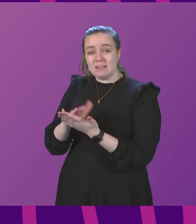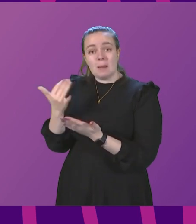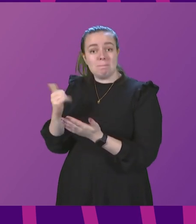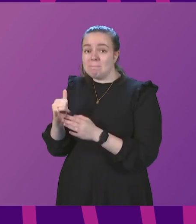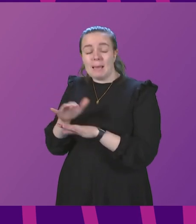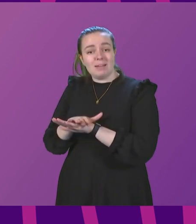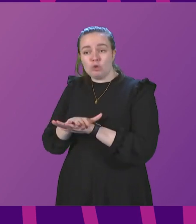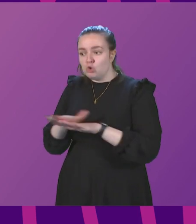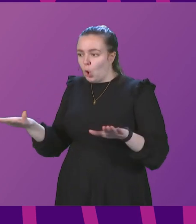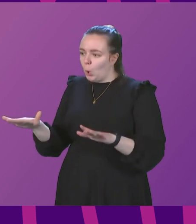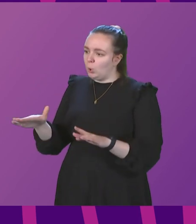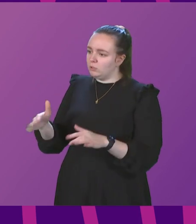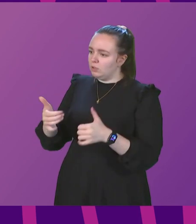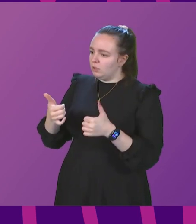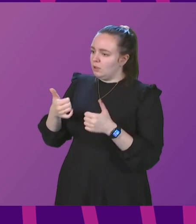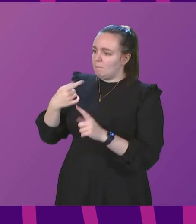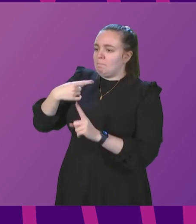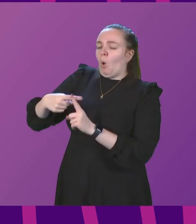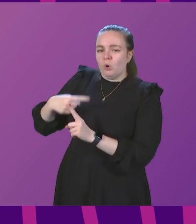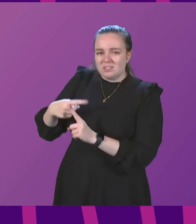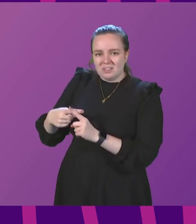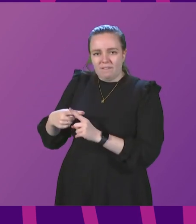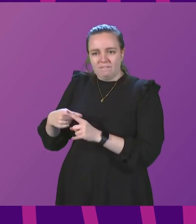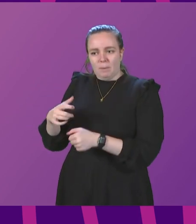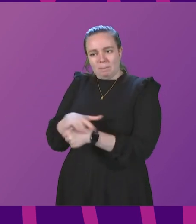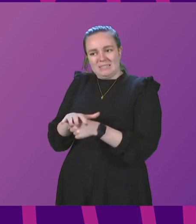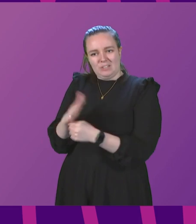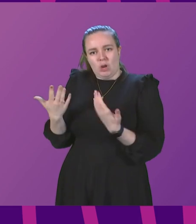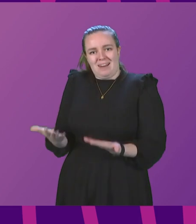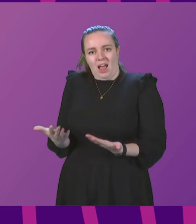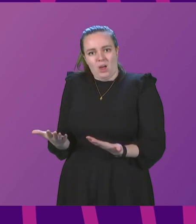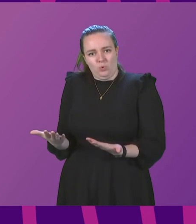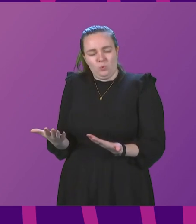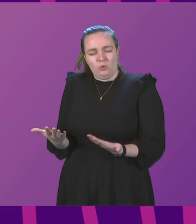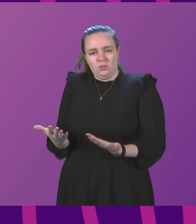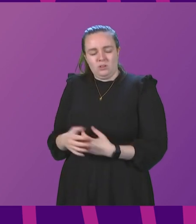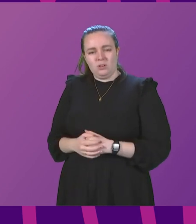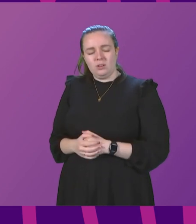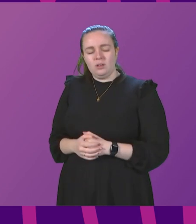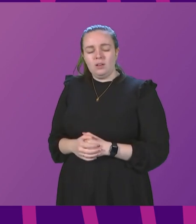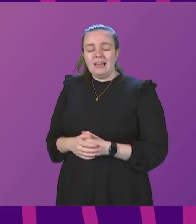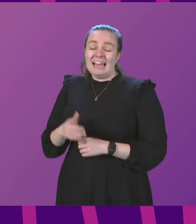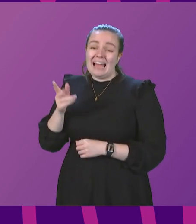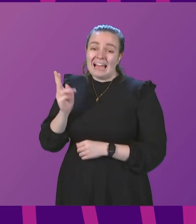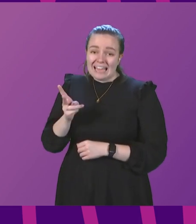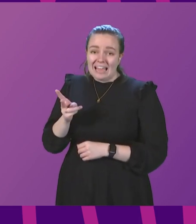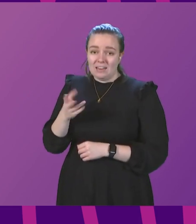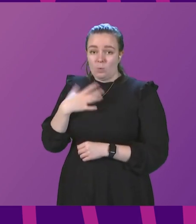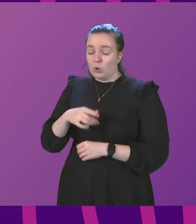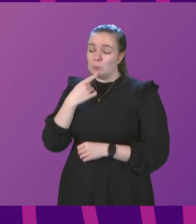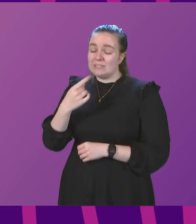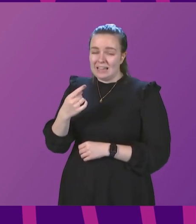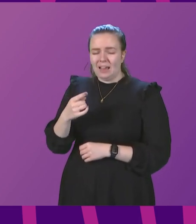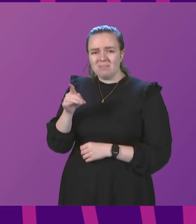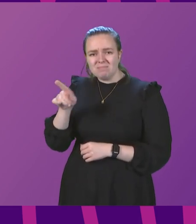in as positive or relatively positive a position as we are in right now. And again, I would say to the member,